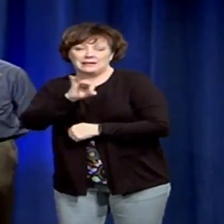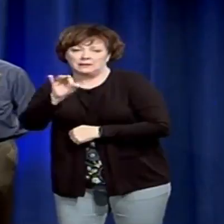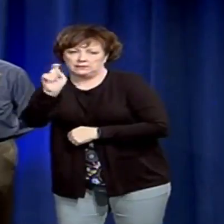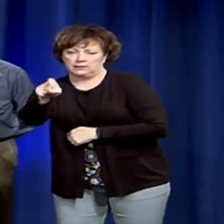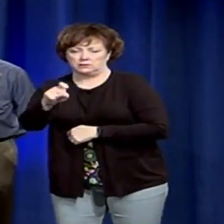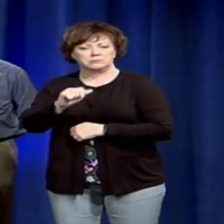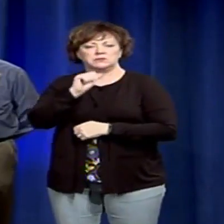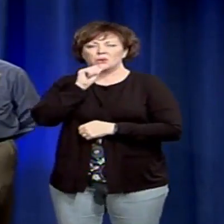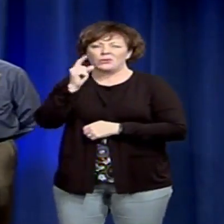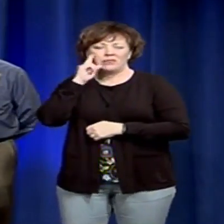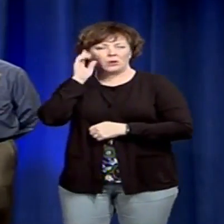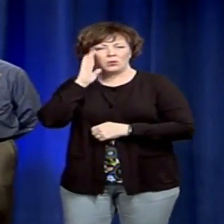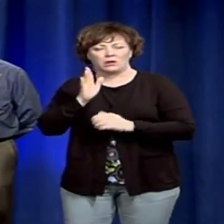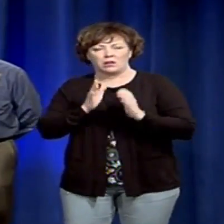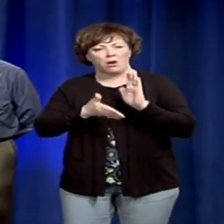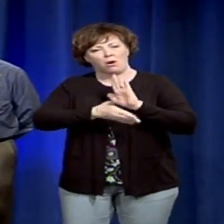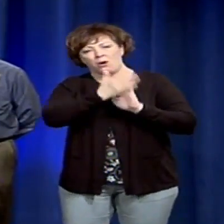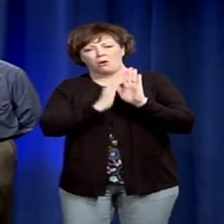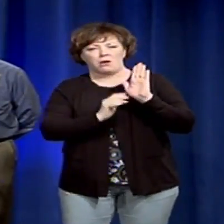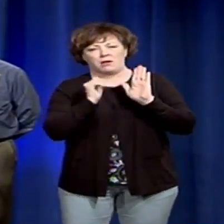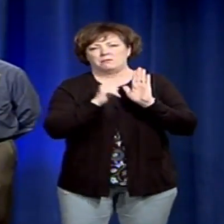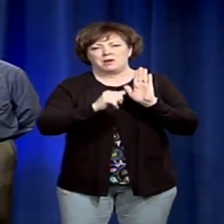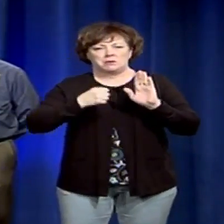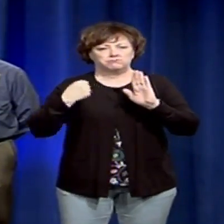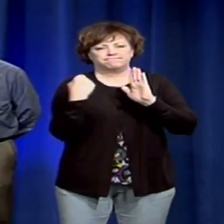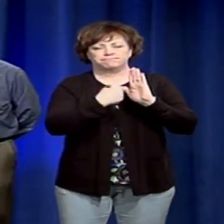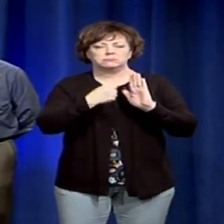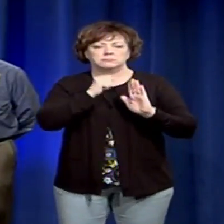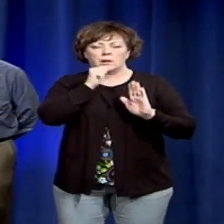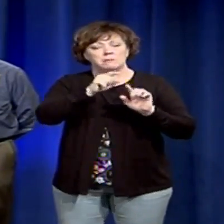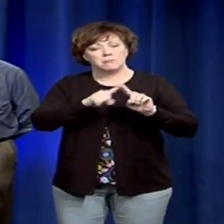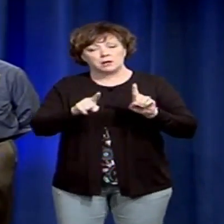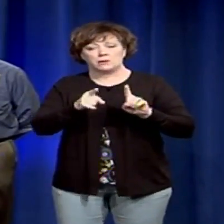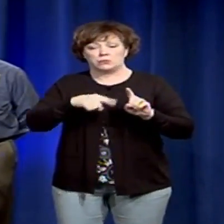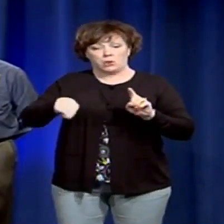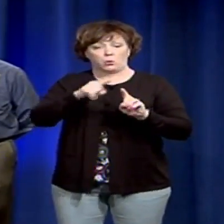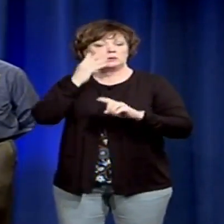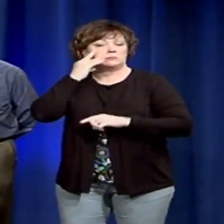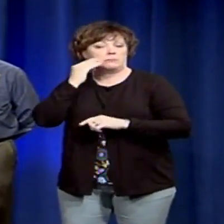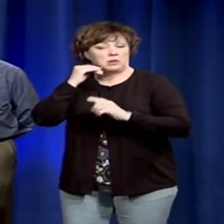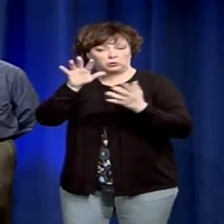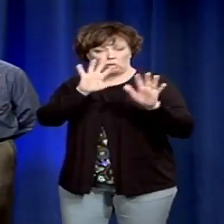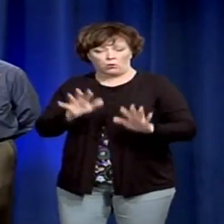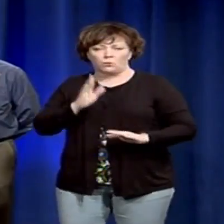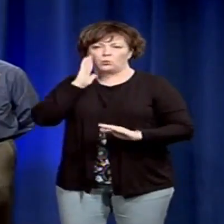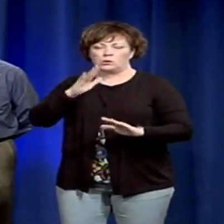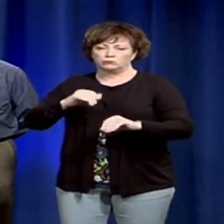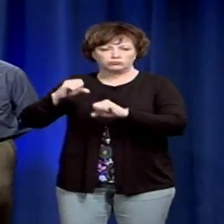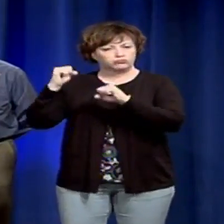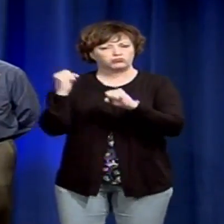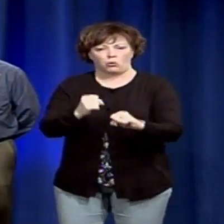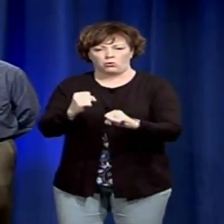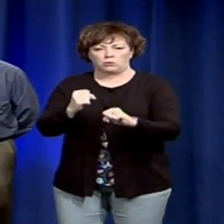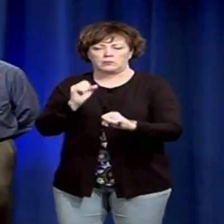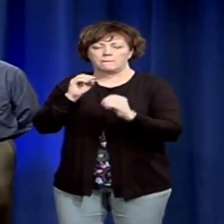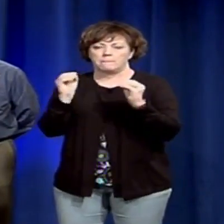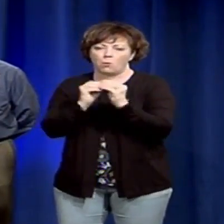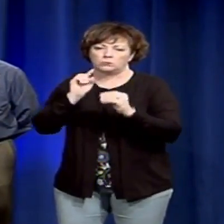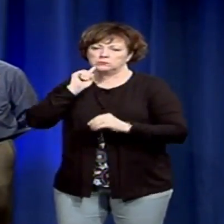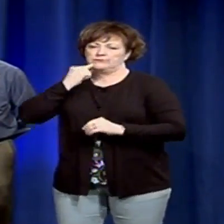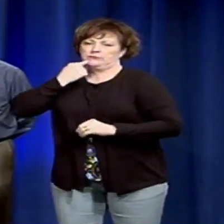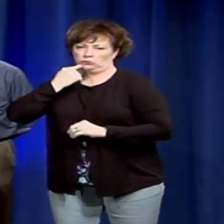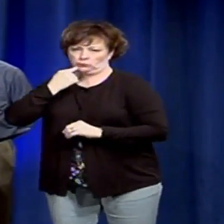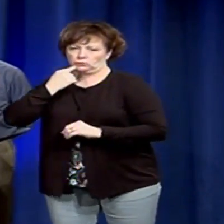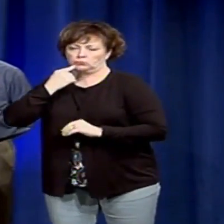event, but those who do experience storms will most likely experience even strong and more severe